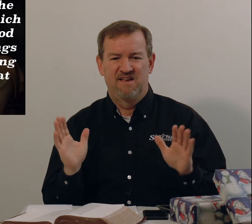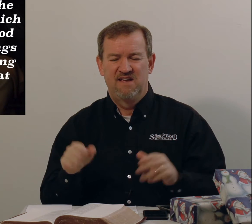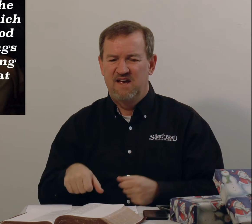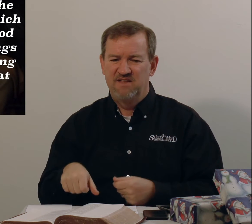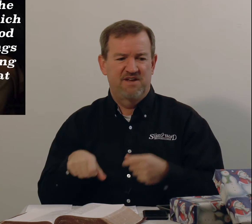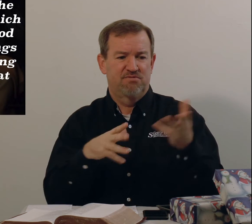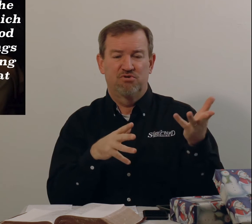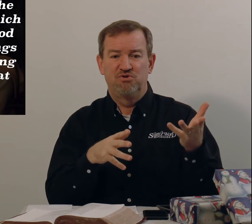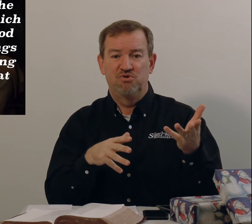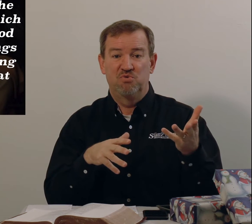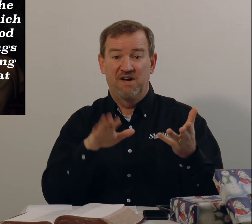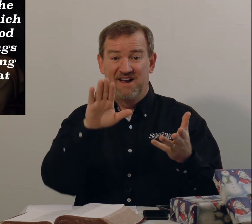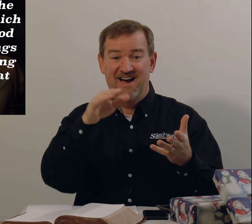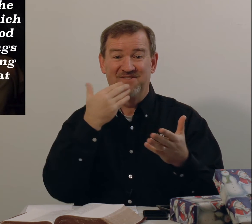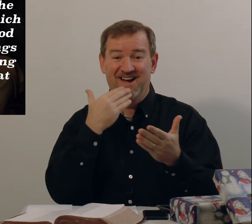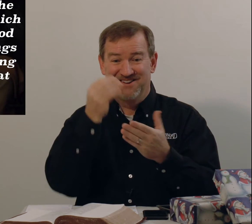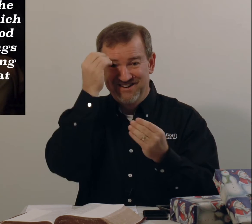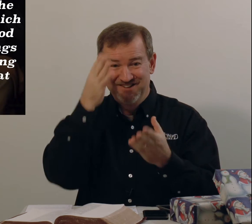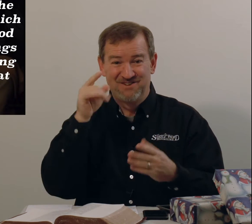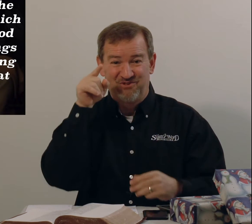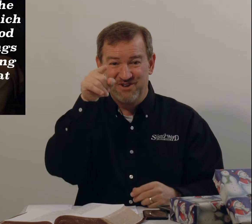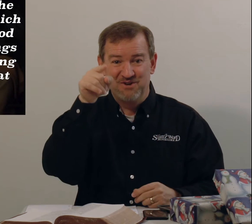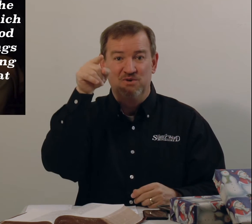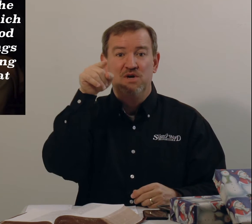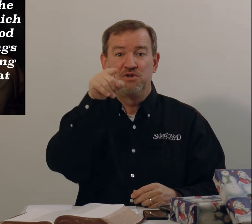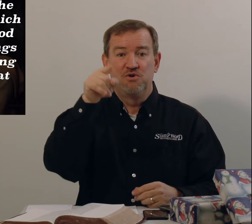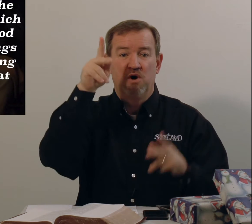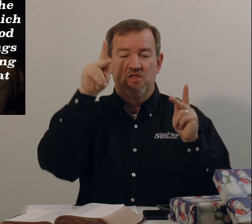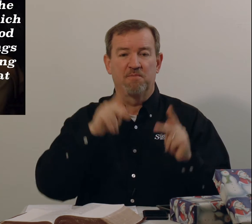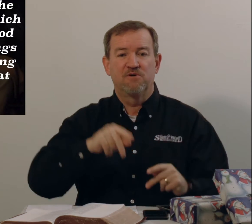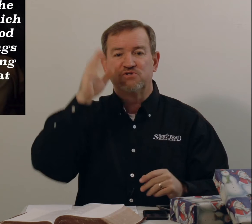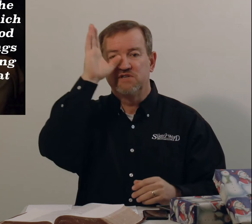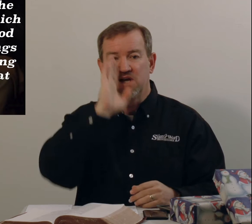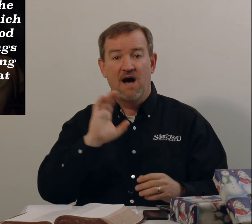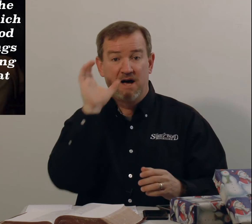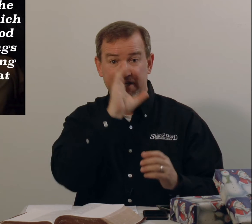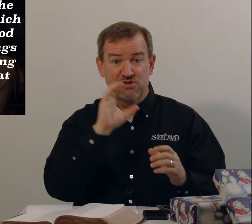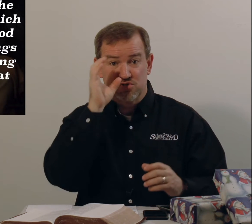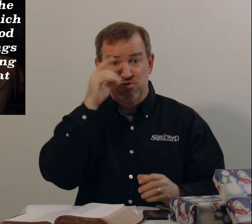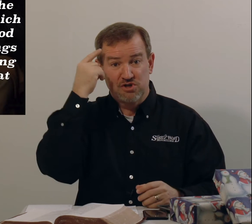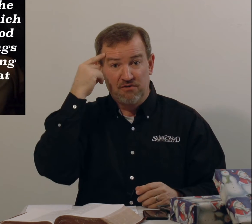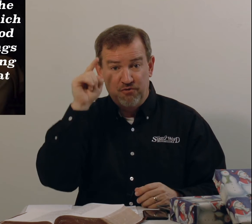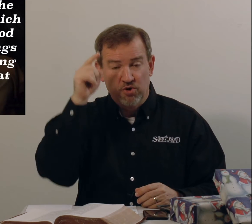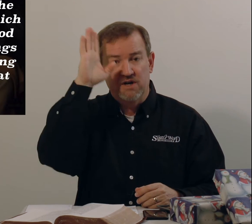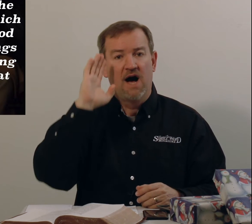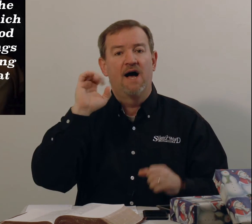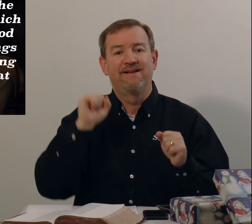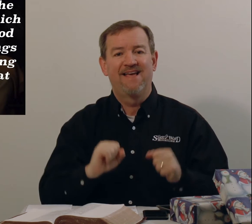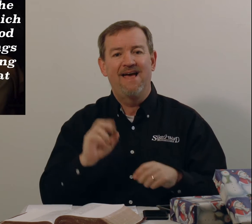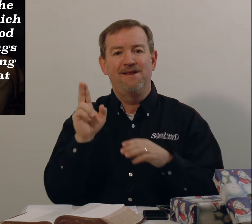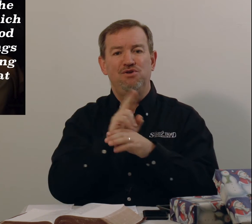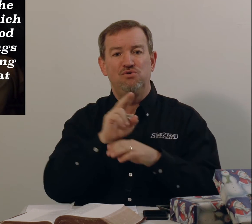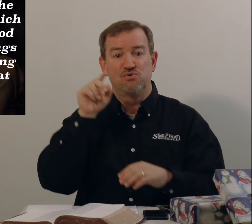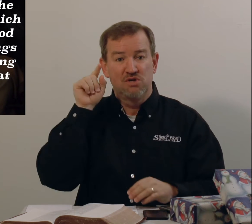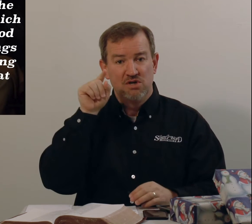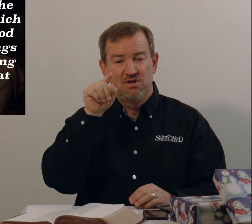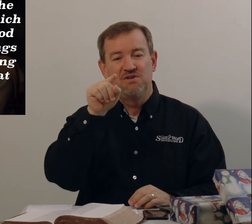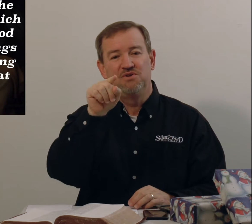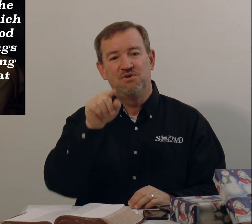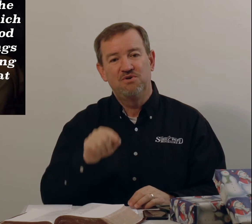And they've thrown you away. I've got good news for you. You are the person God is searching for. God can use you.